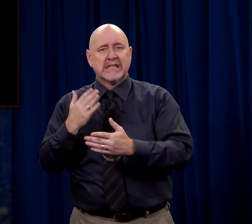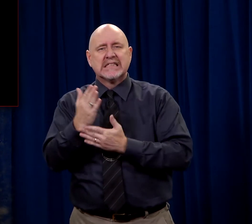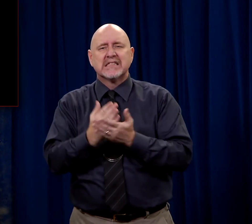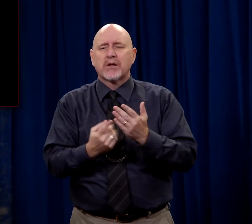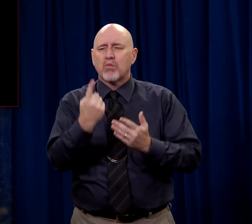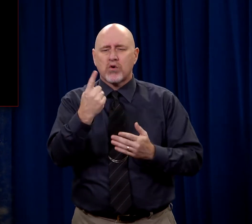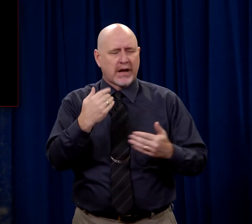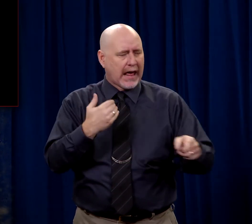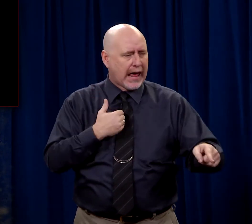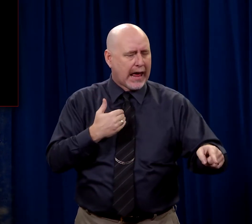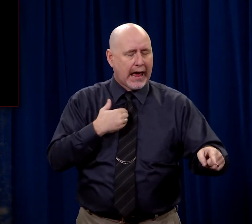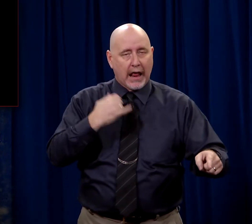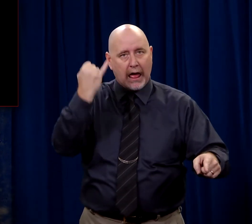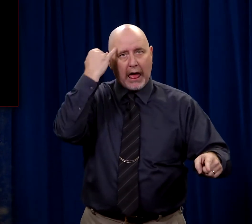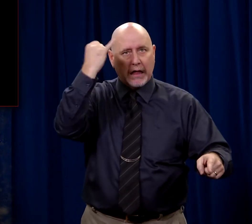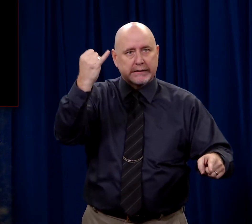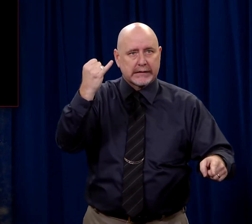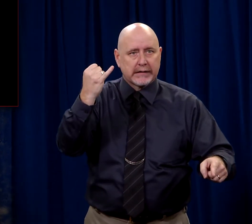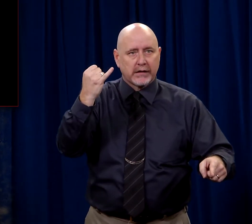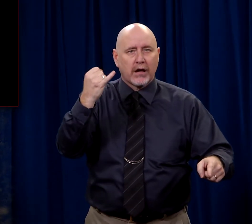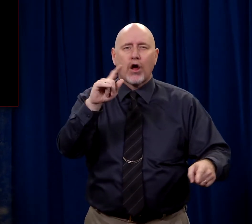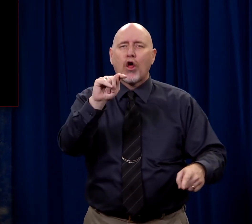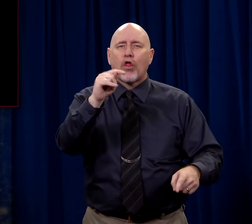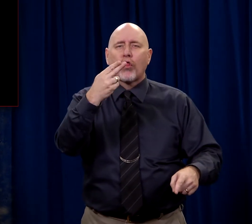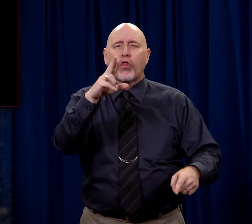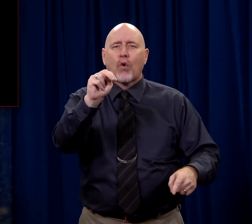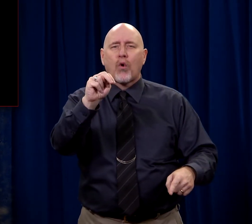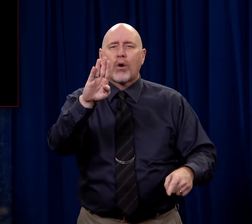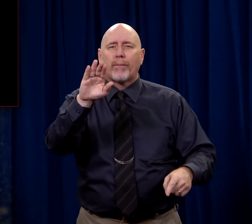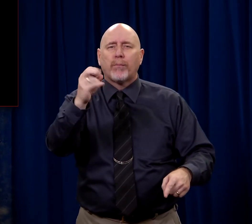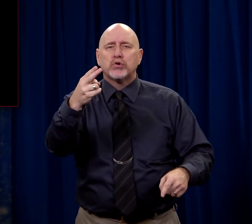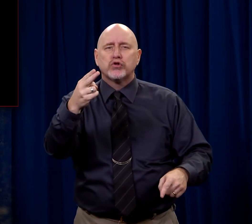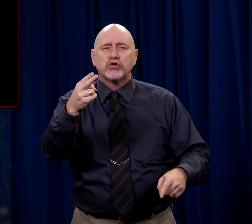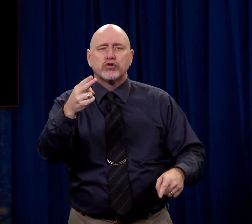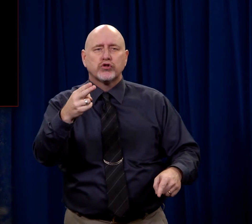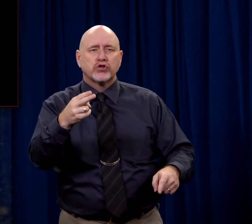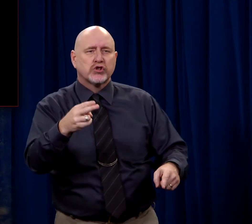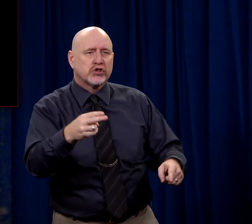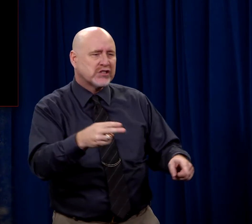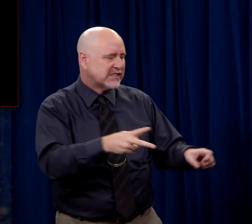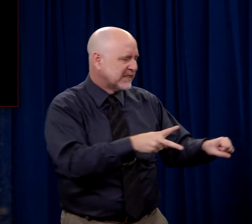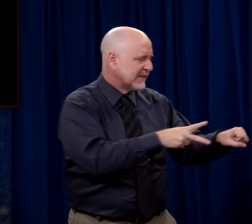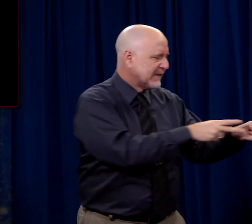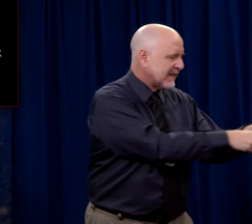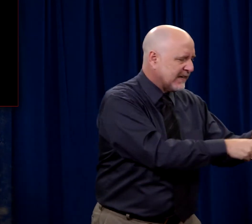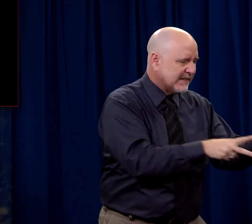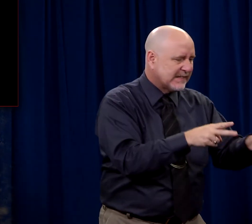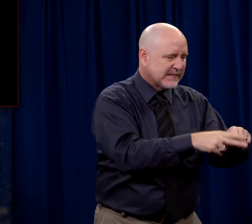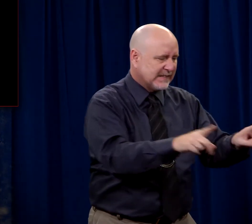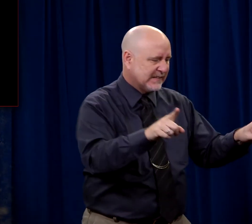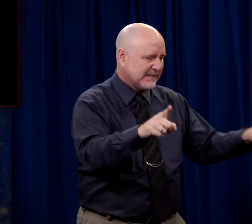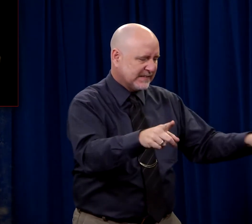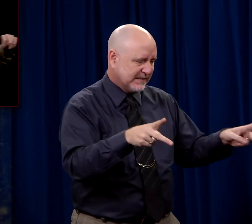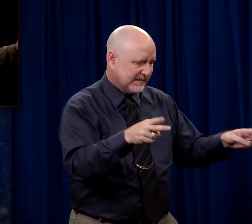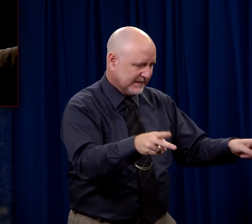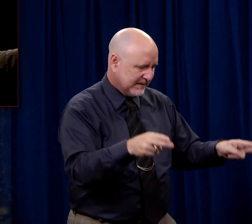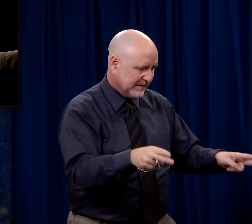And somebody had this bright idea of going out to a thorn bush and gingerly cutting off links of